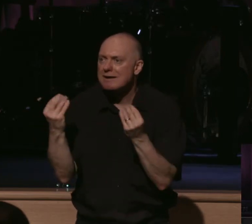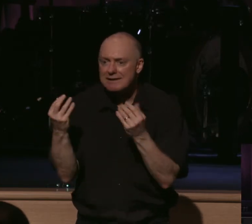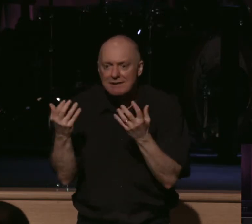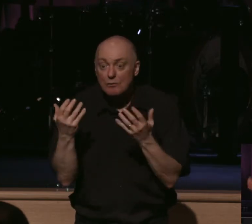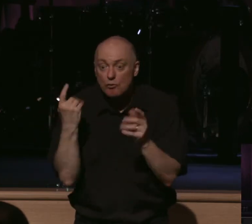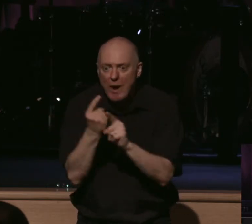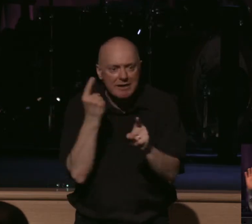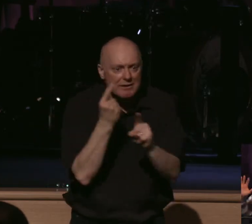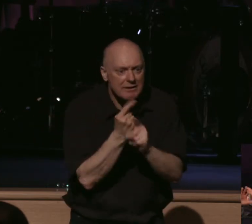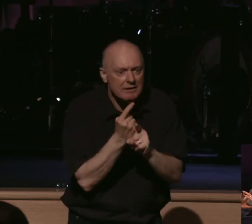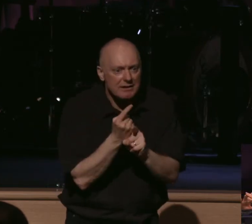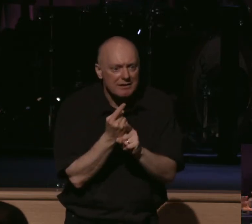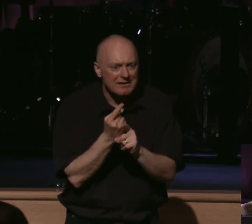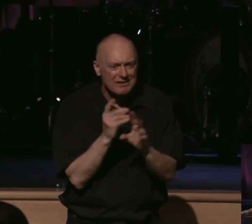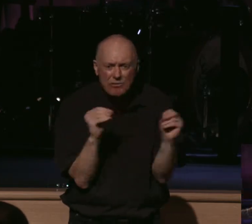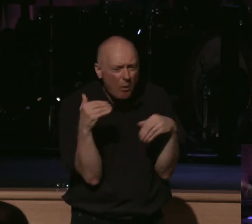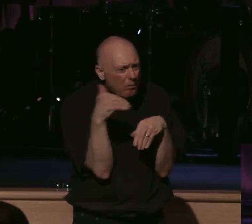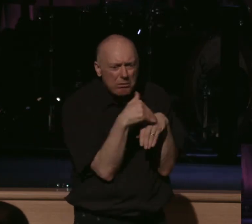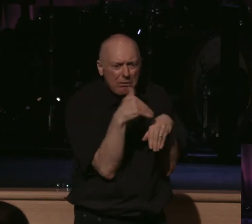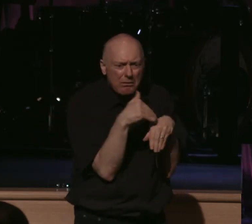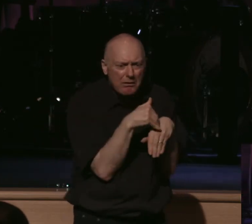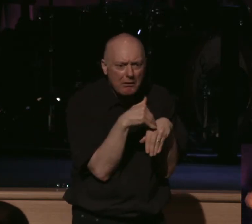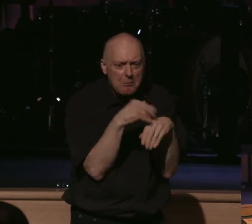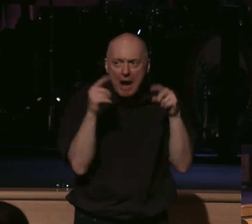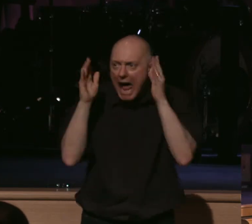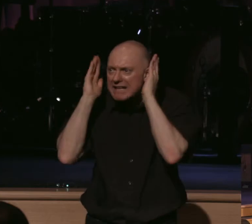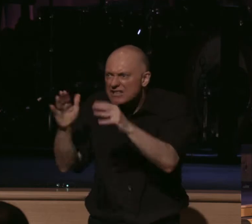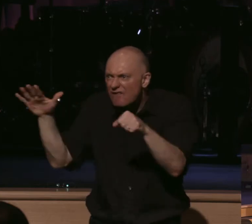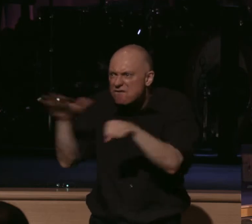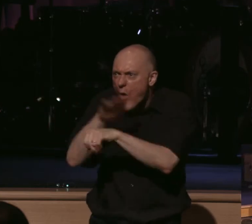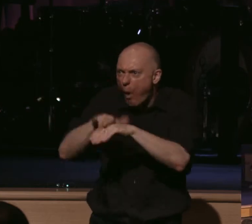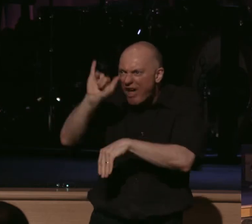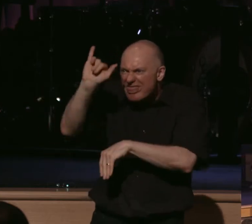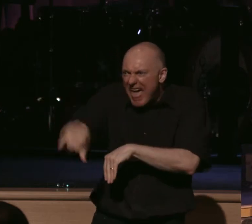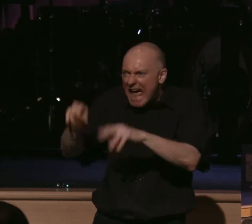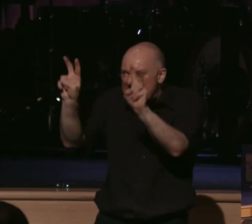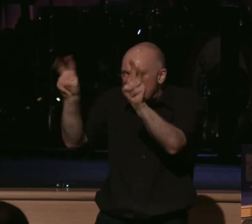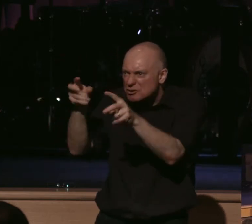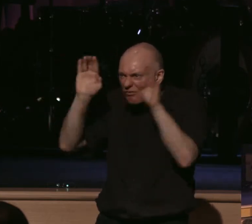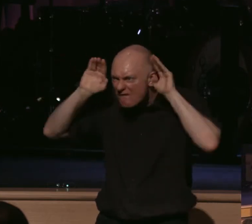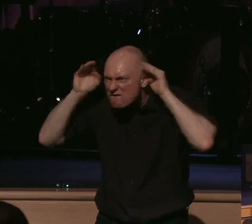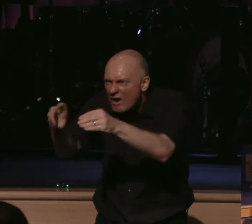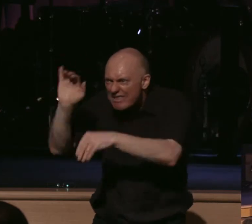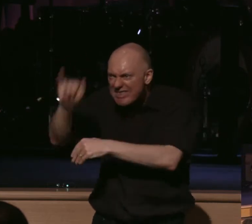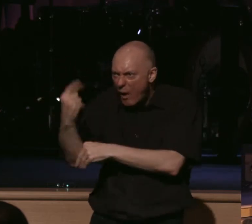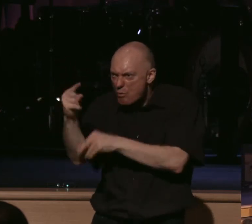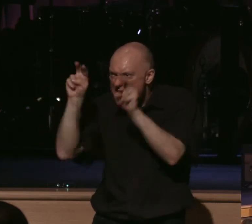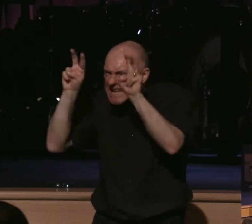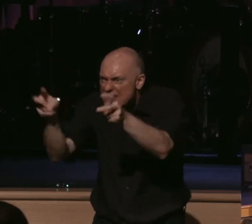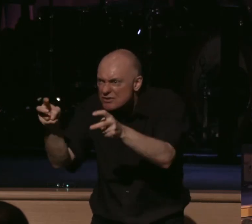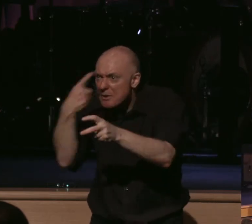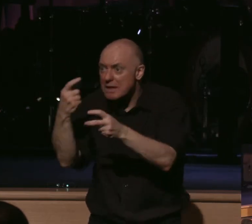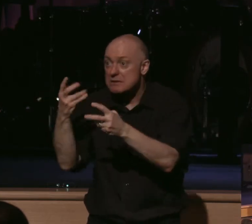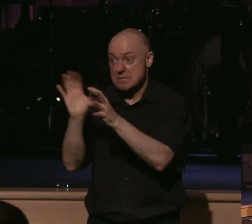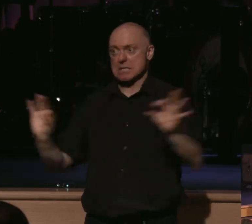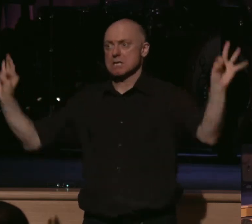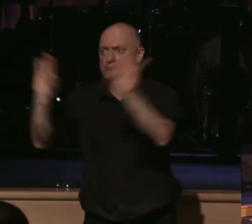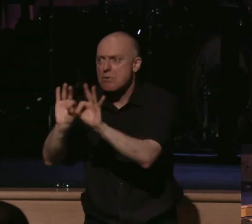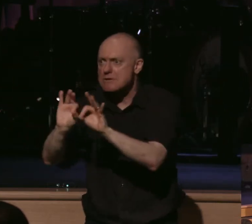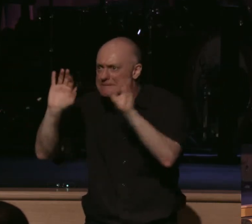to flow. There is no distraction. It is an undivided attention on the task at hand and the crisis that needs your care and help.